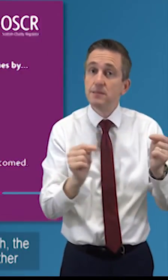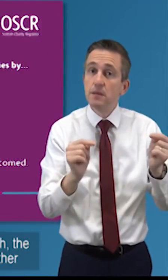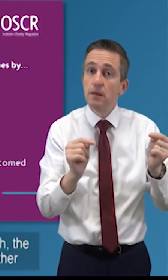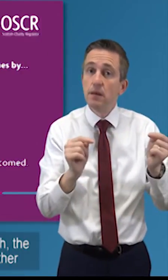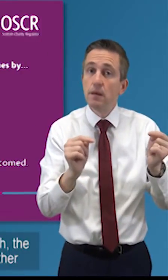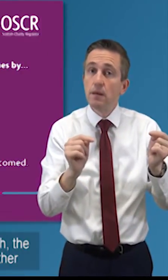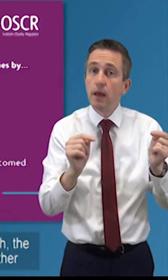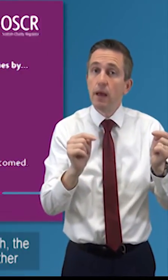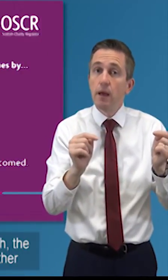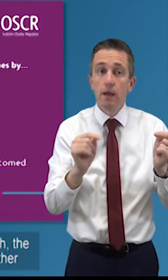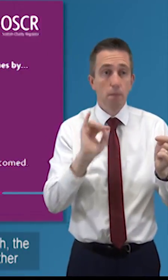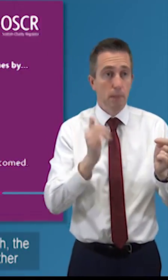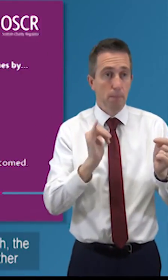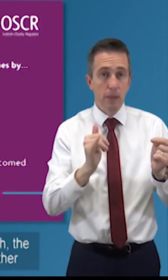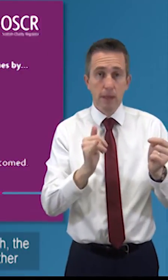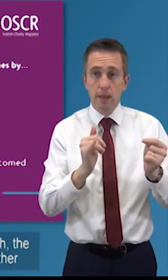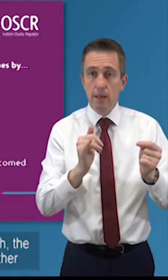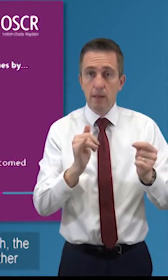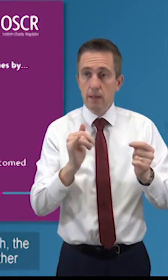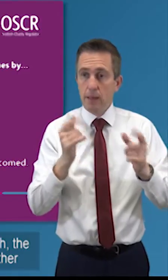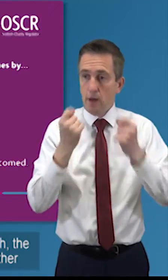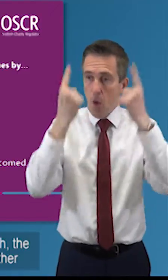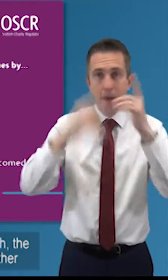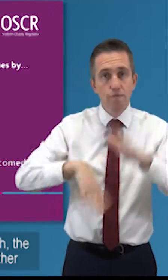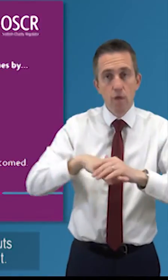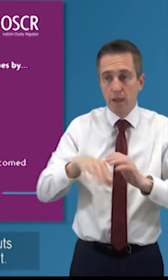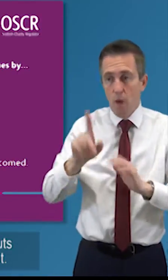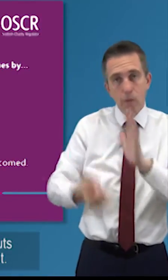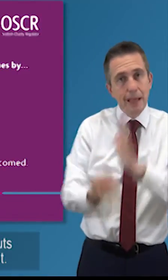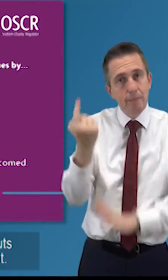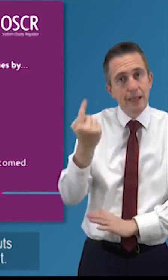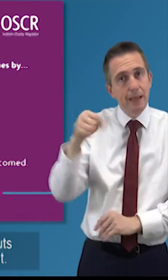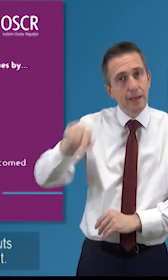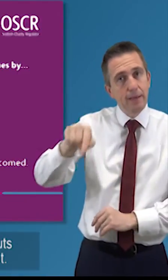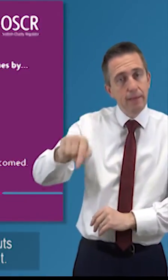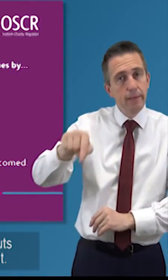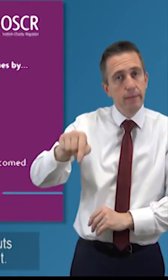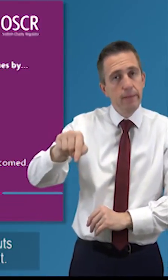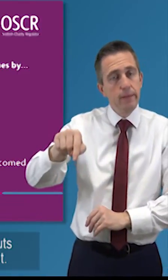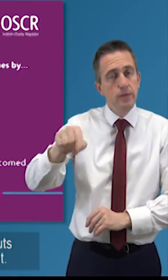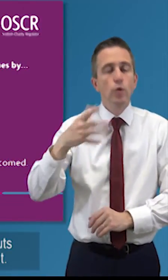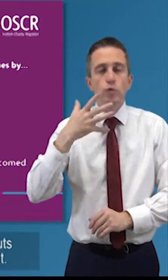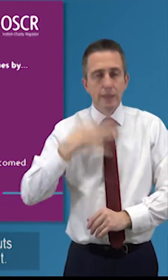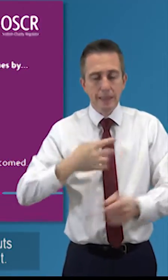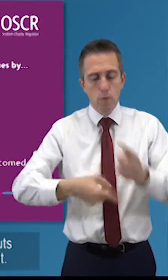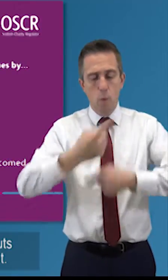the other organization that they're involved with the decision that they're making also involves that other organization